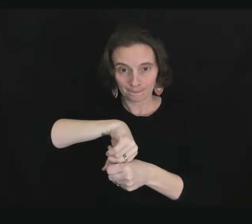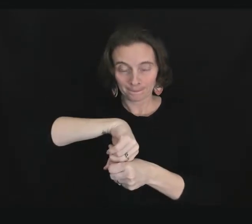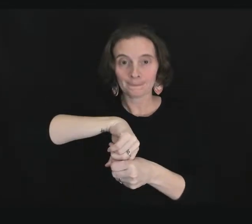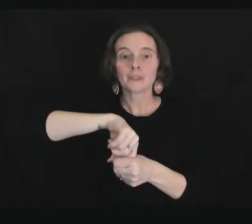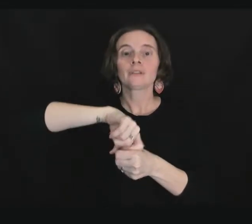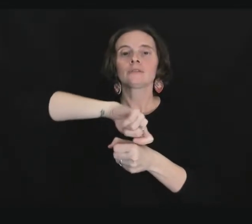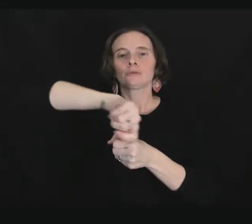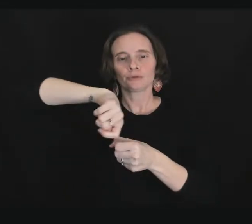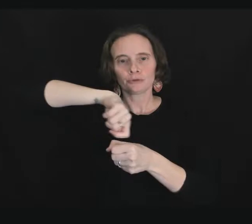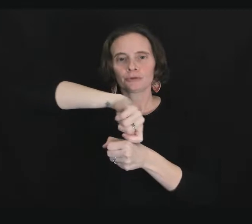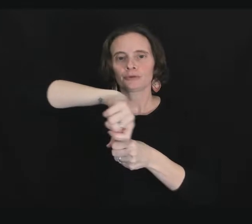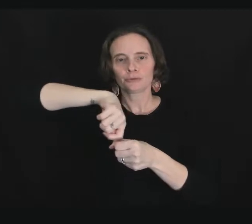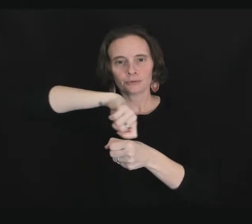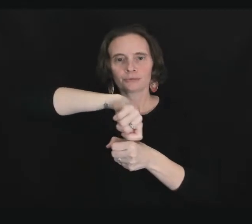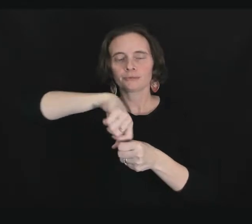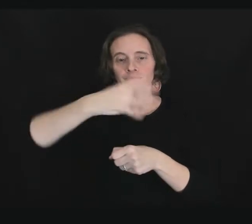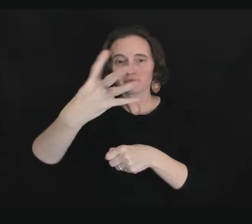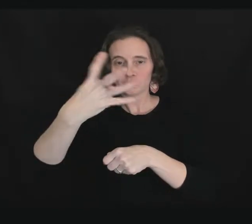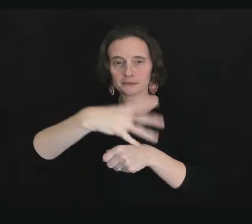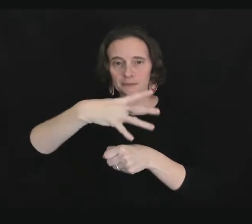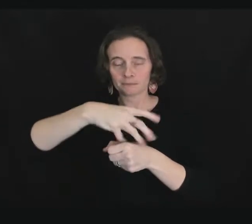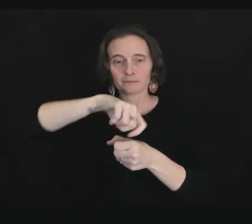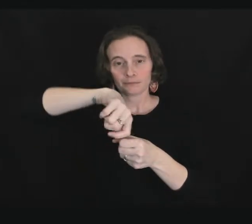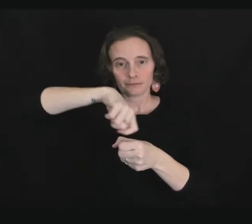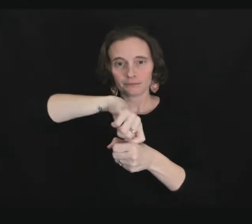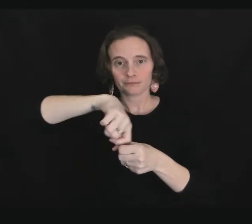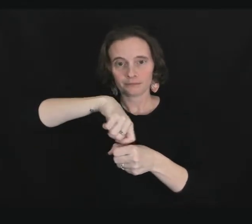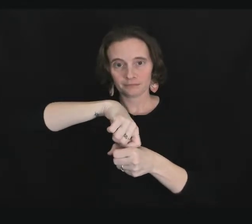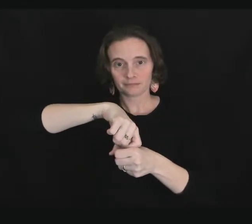Gently insert the swab into a nostril.